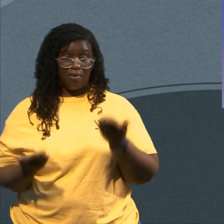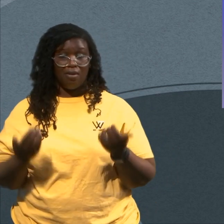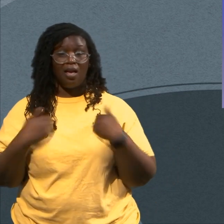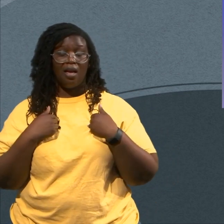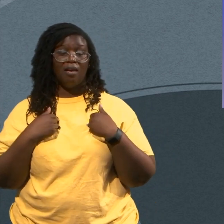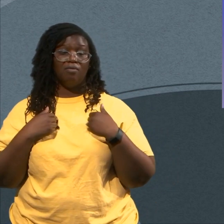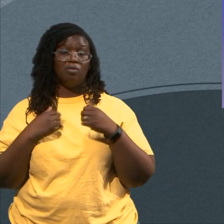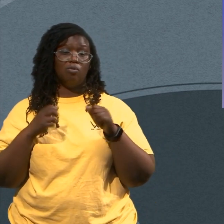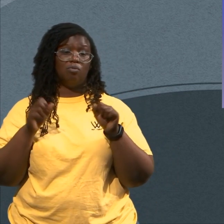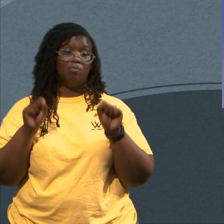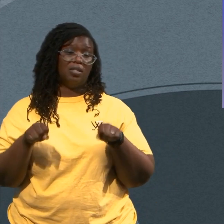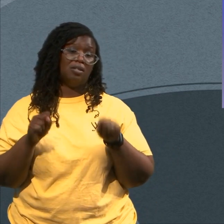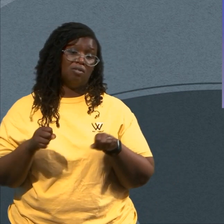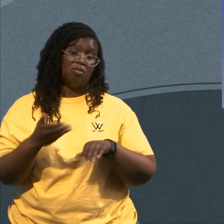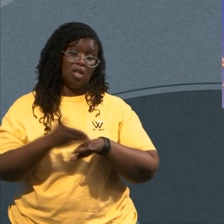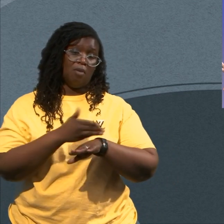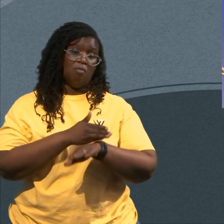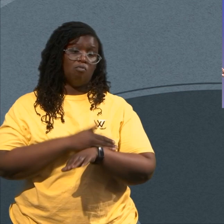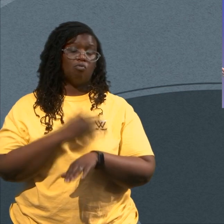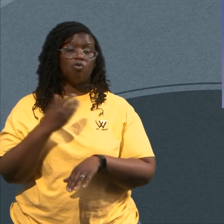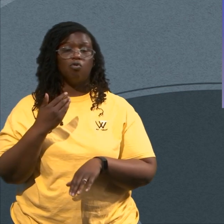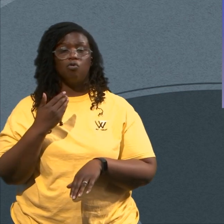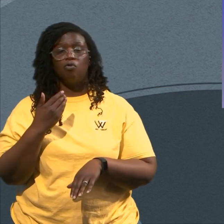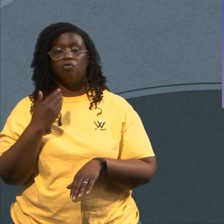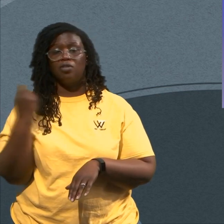By Being Still Than Being Active